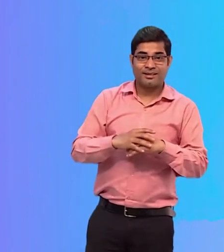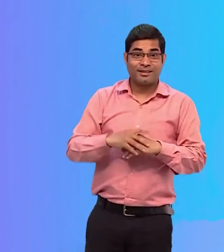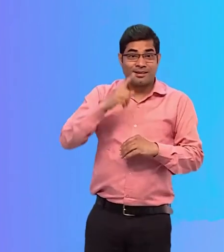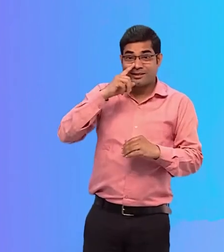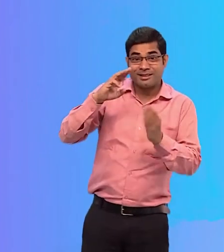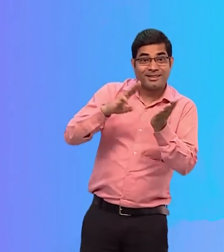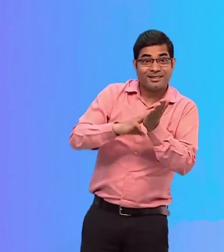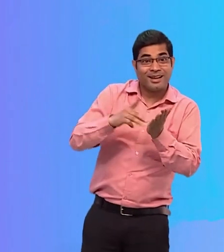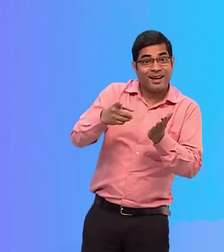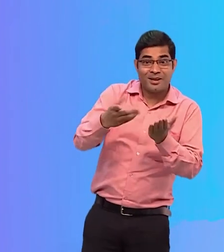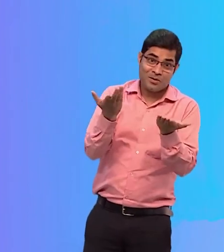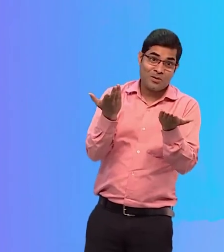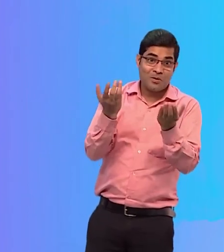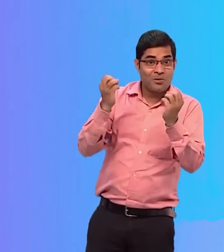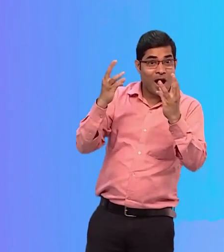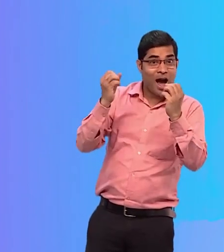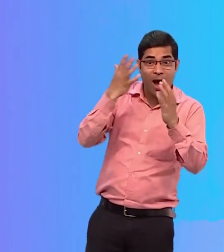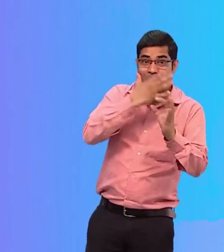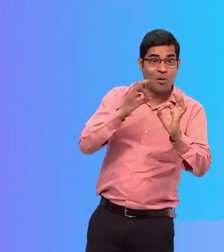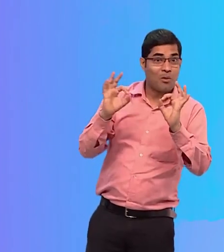One child says, Wow, Maya!